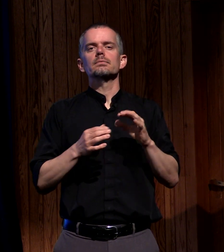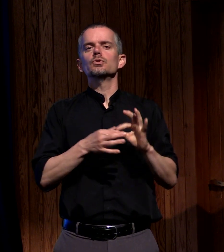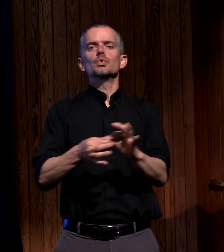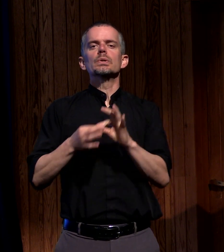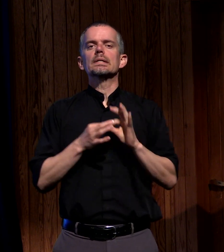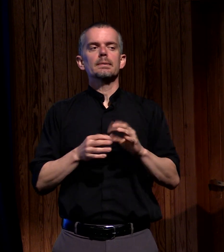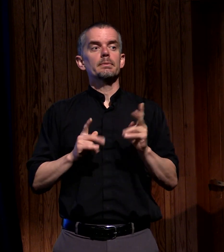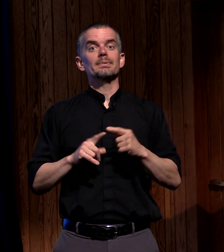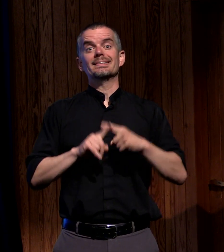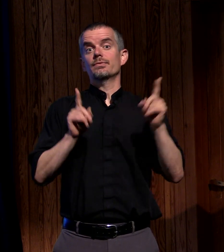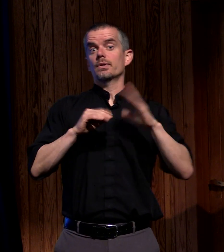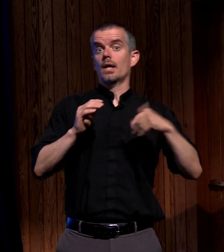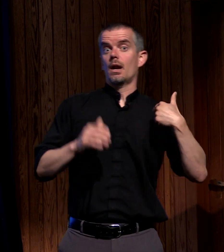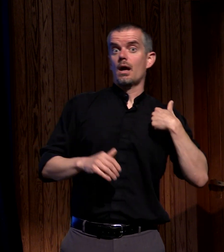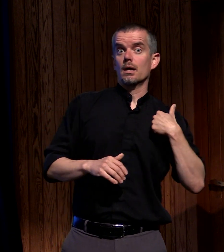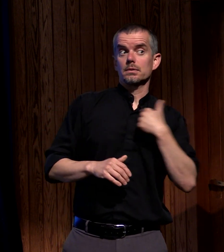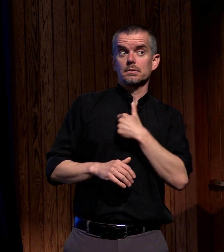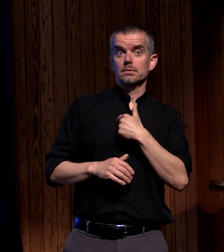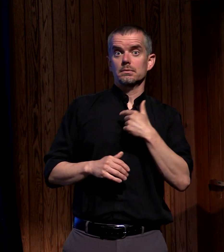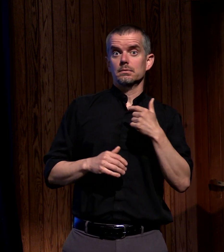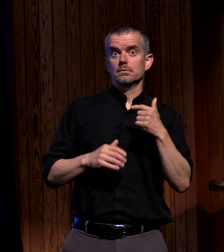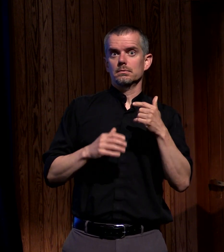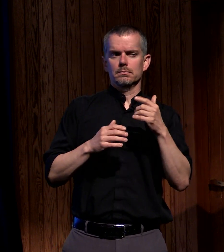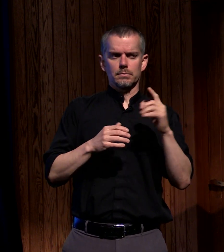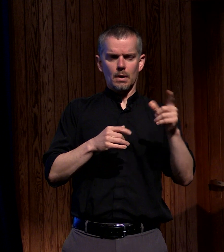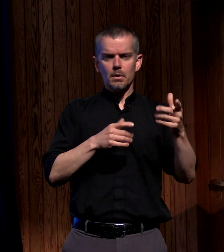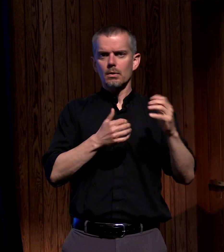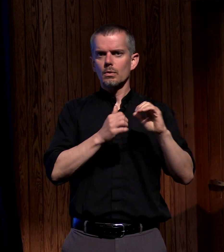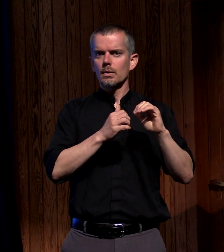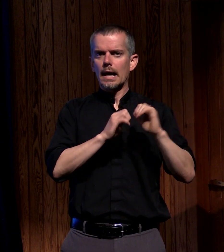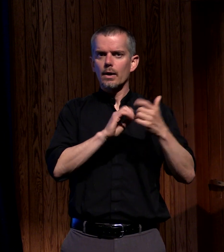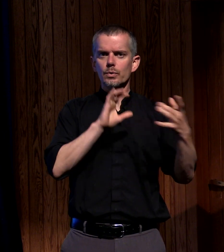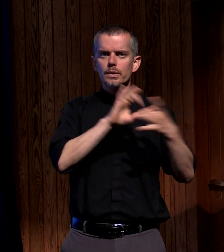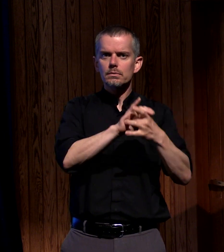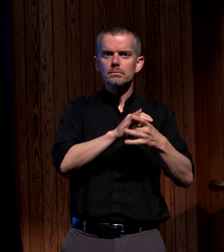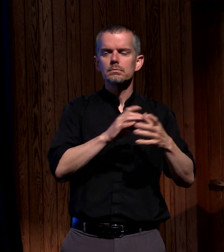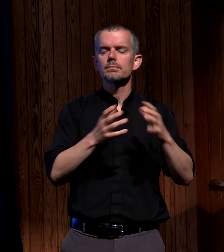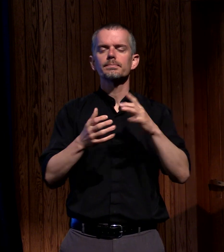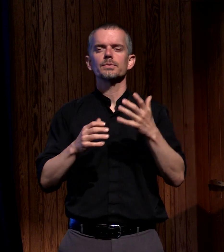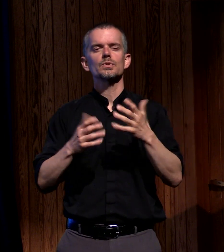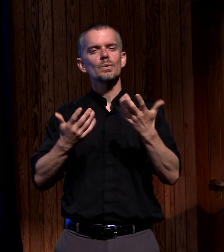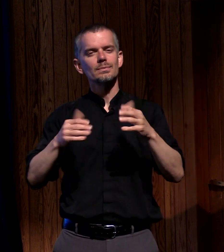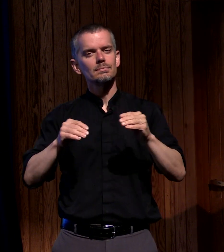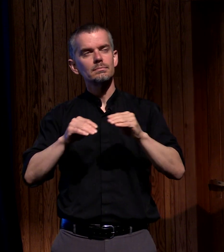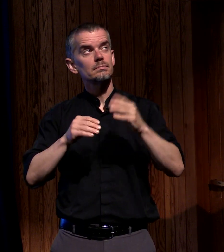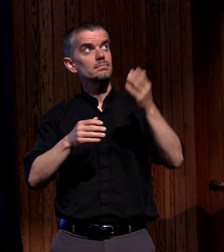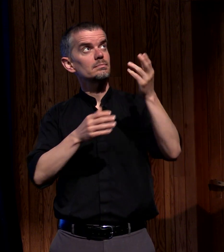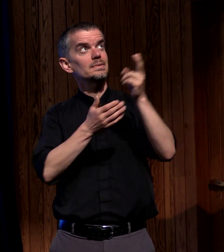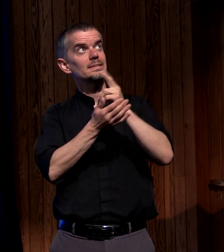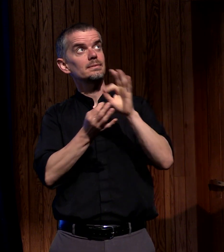us spirit break out continue to make this happen in our midst